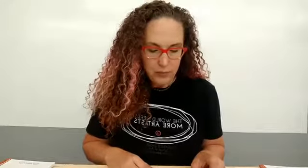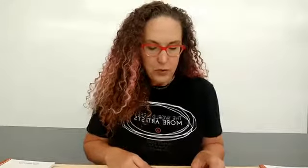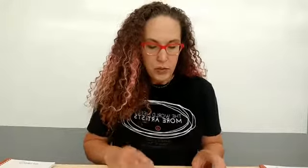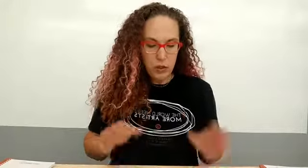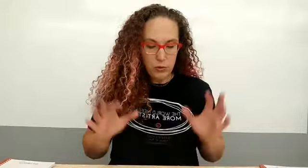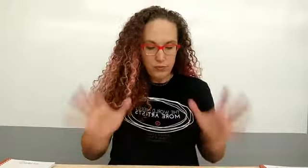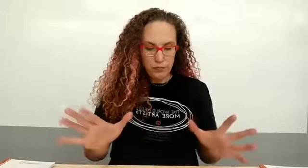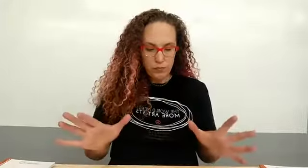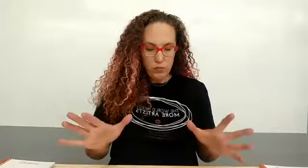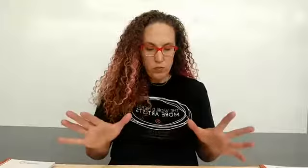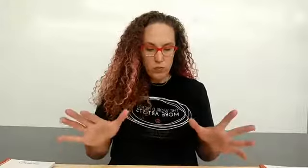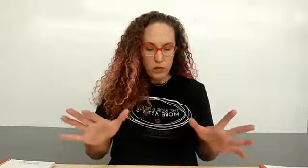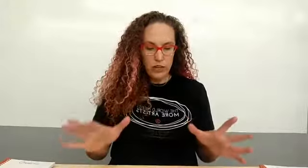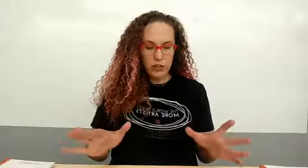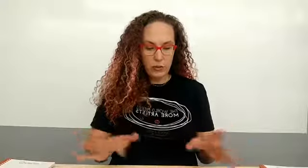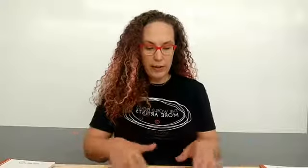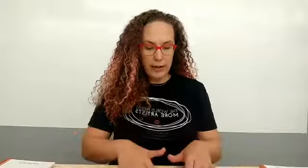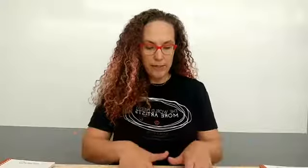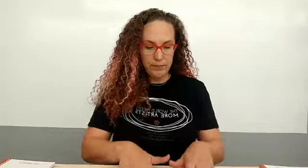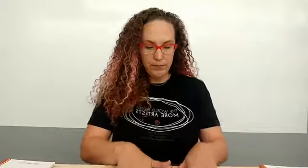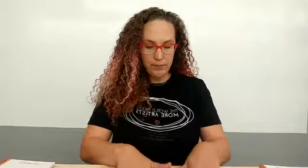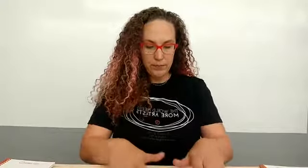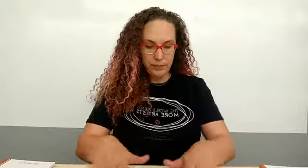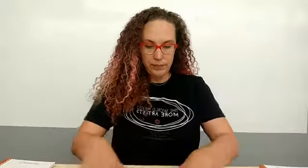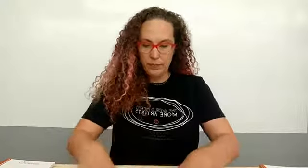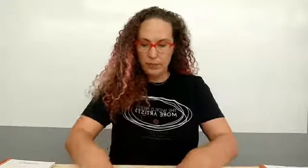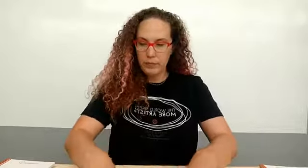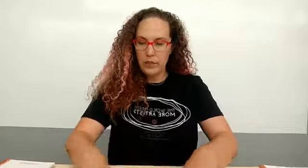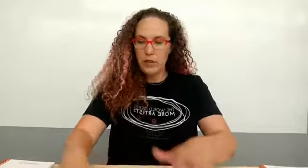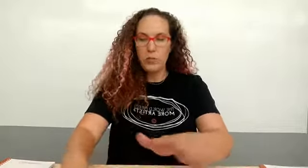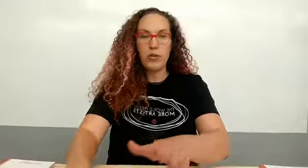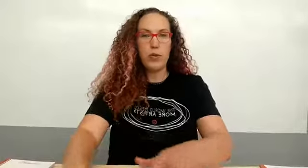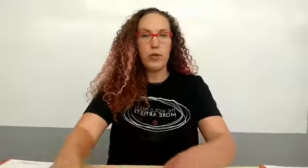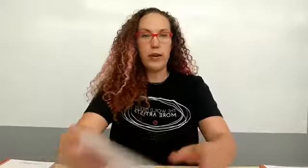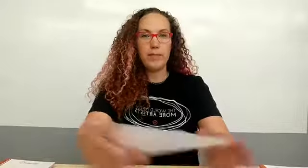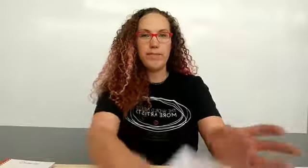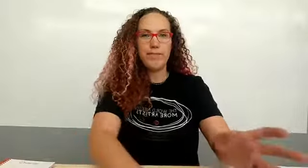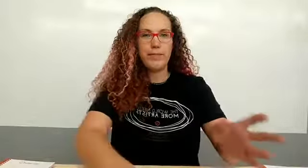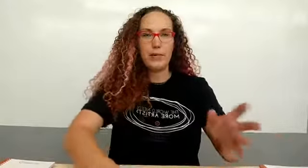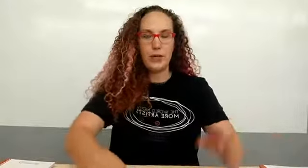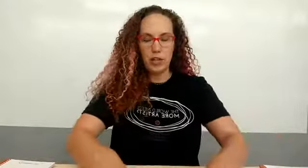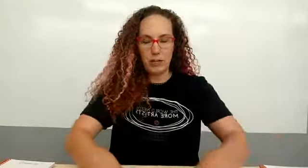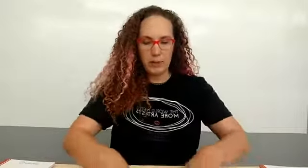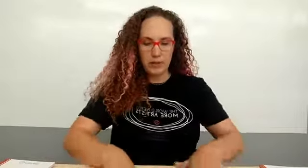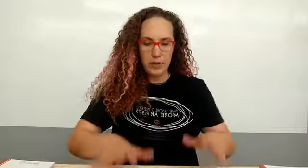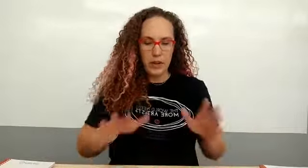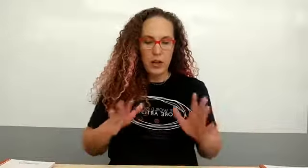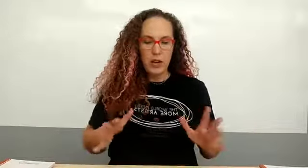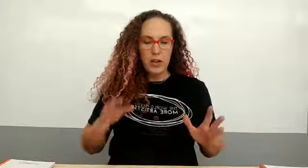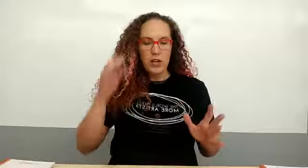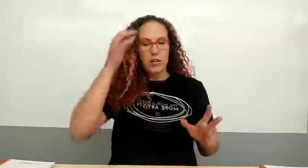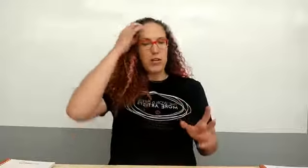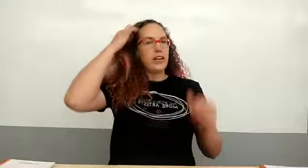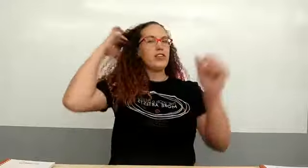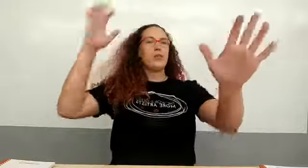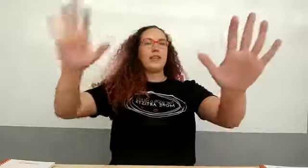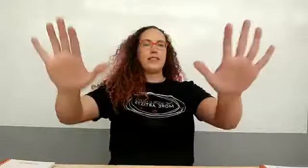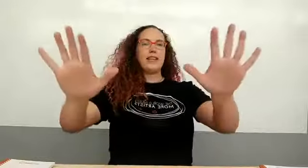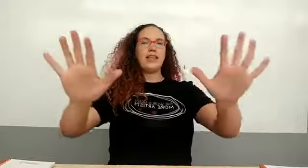so here's what we got preschool program that's what we're going to talk about here's what I see it